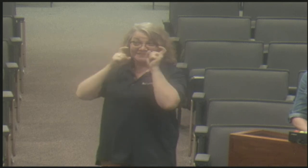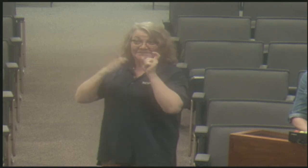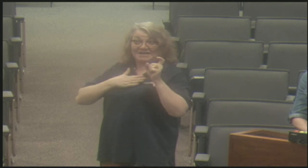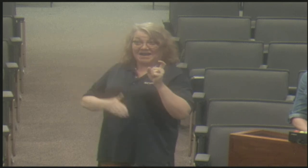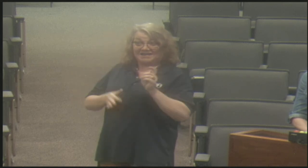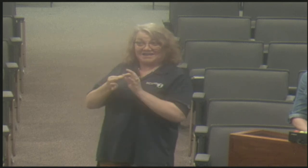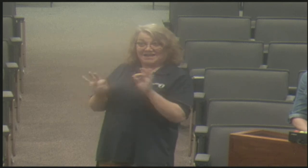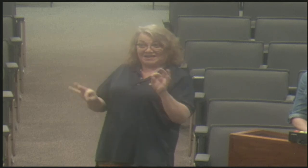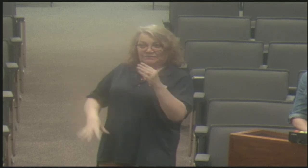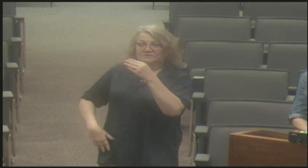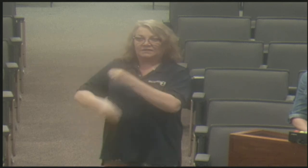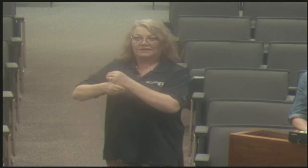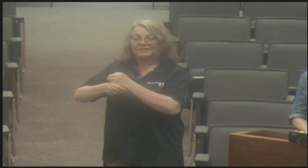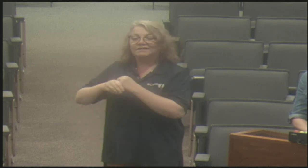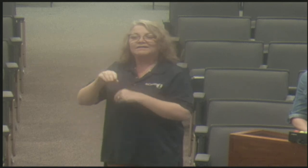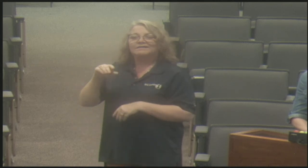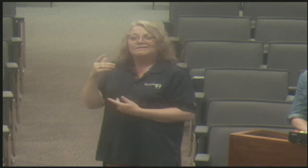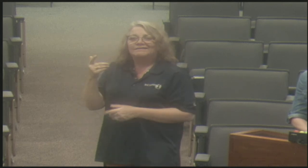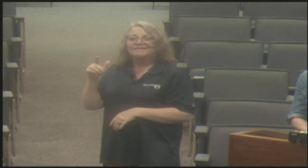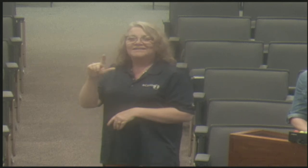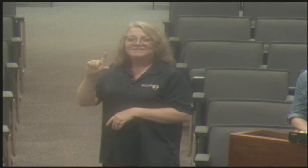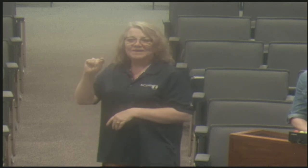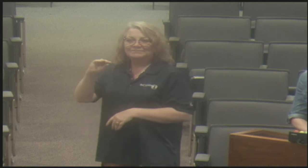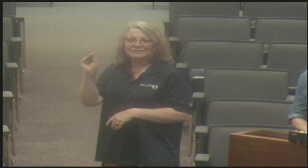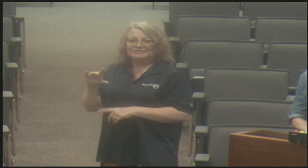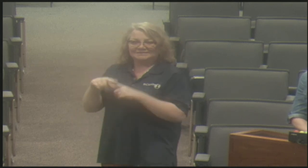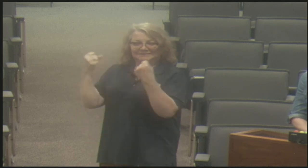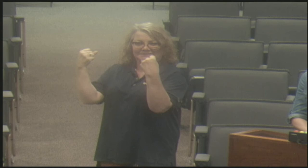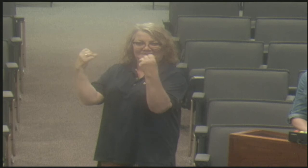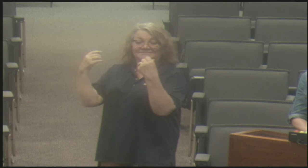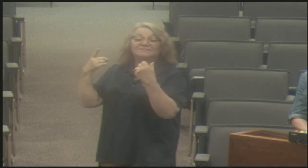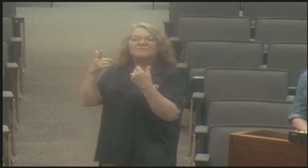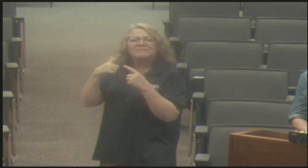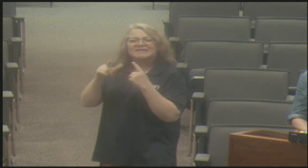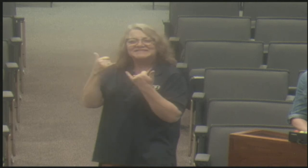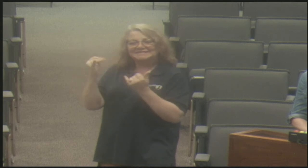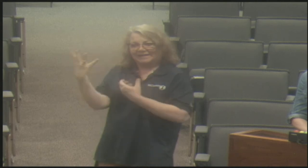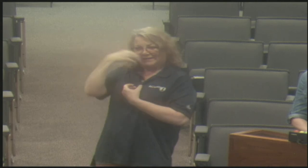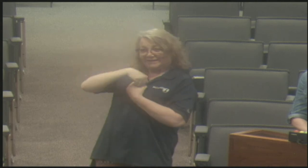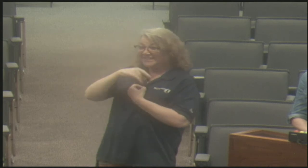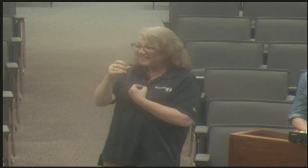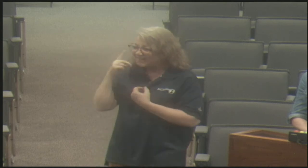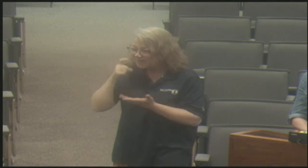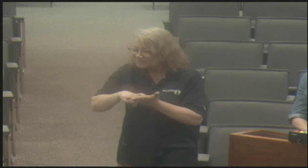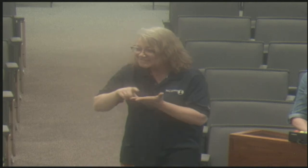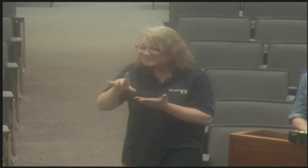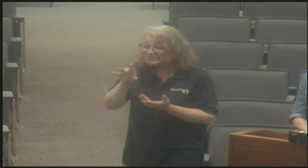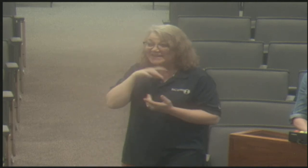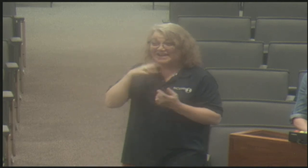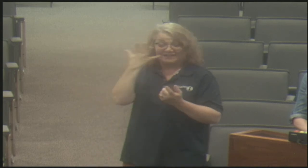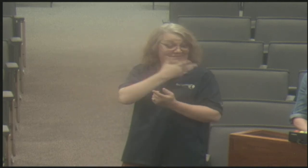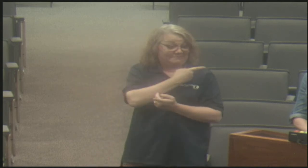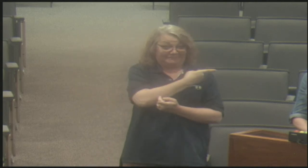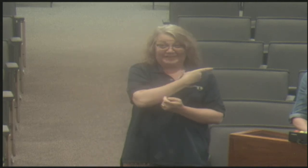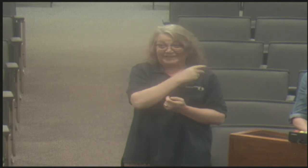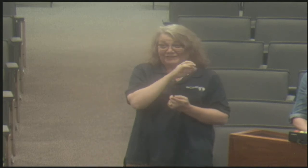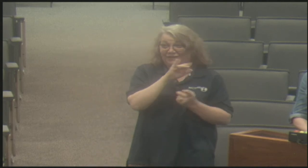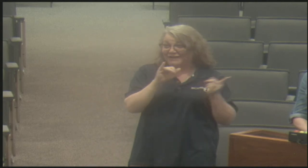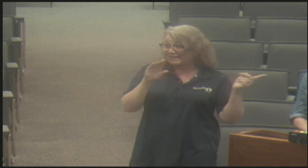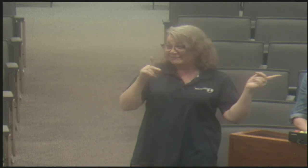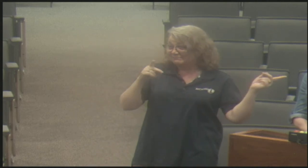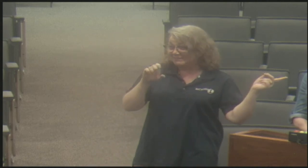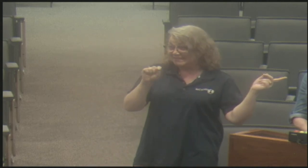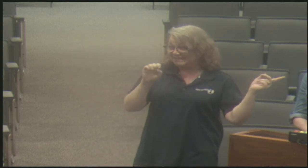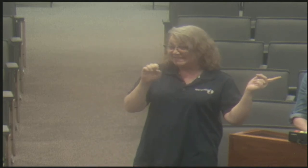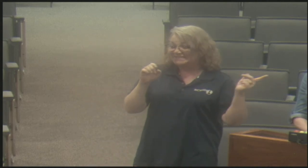of the language is facial expressions and gestures and 20% of it is based on vocabulary. Um, so you might